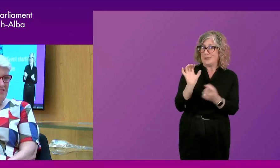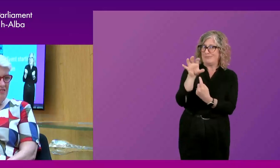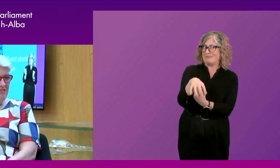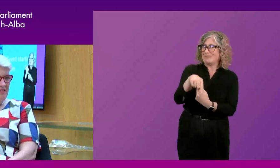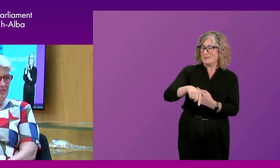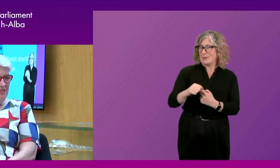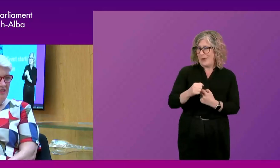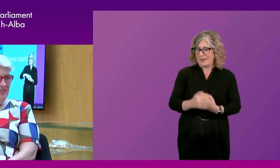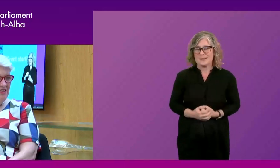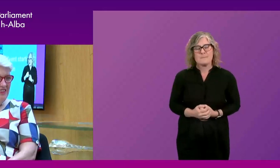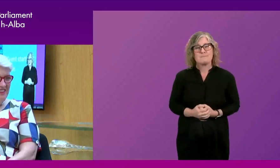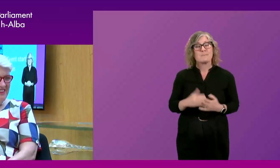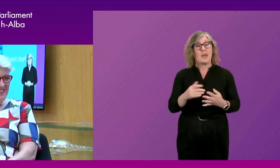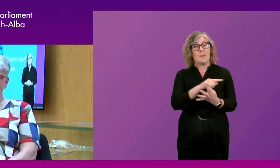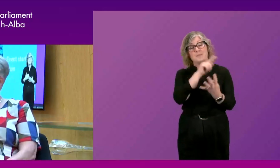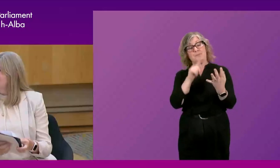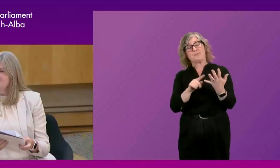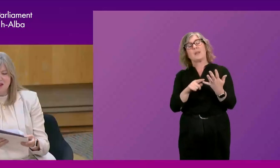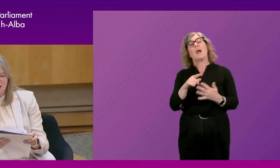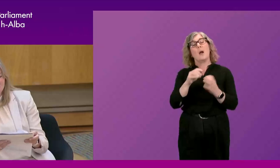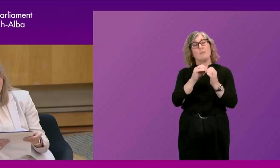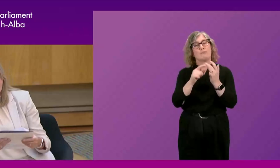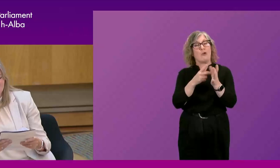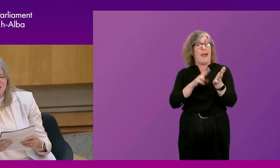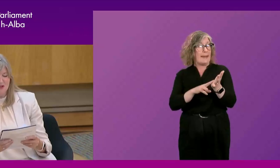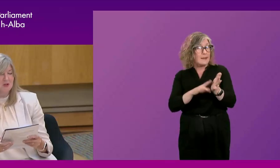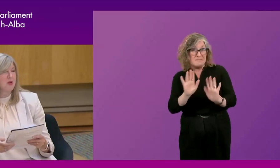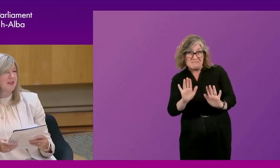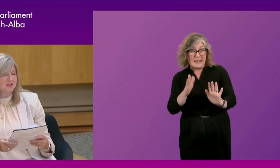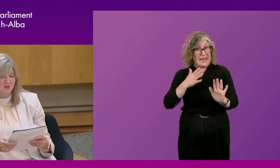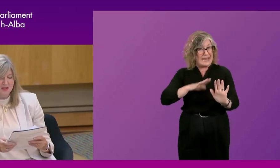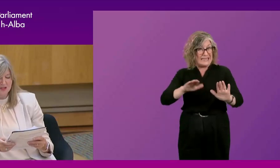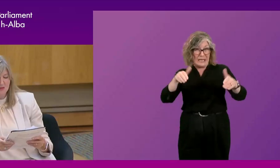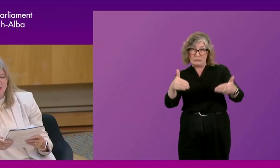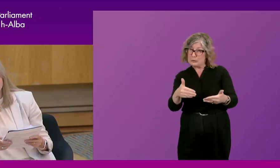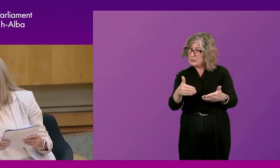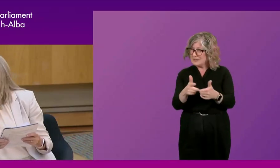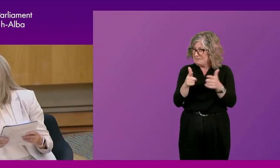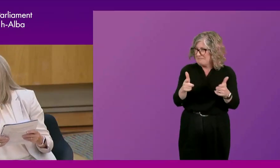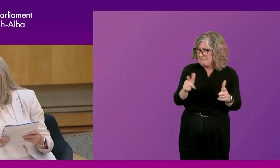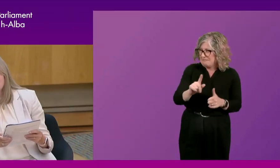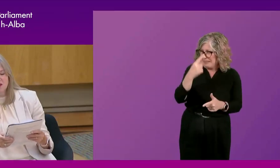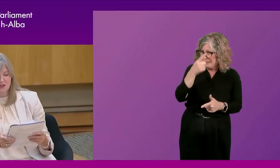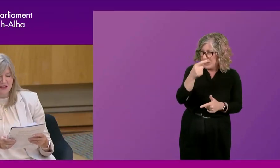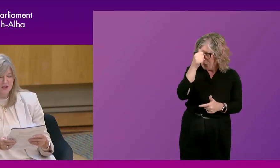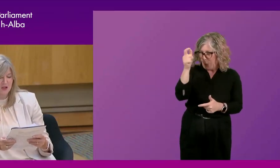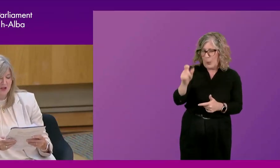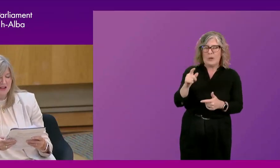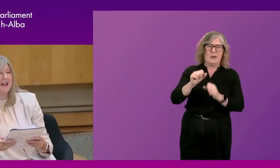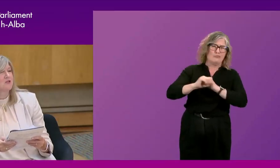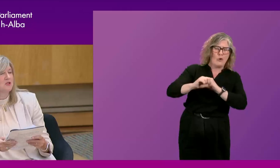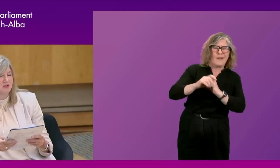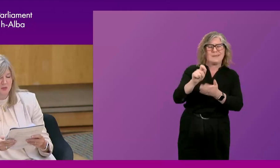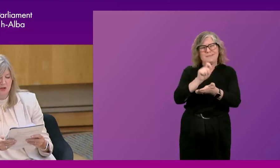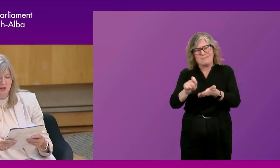And we move on to Brian, who may not need much introduction. Brian is a writer, broadcaster, author, lecturer